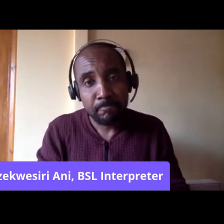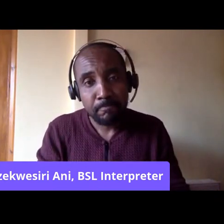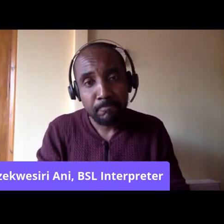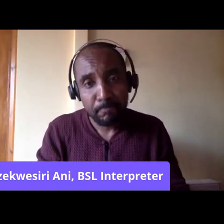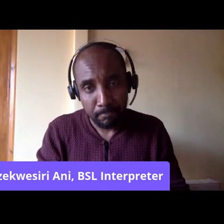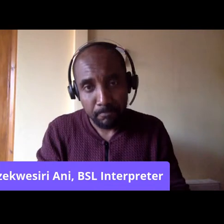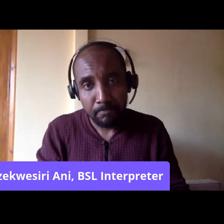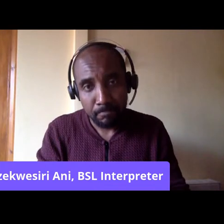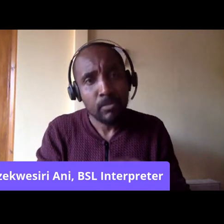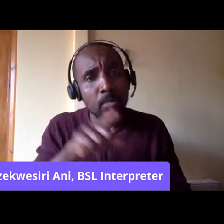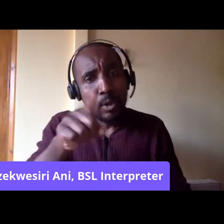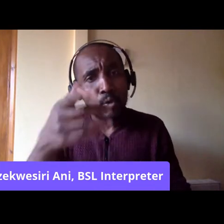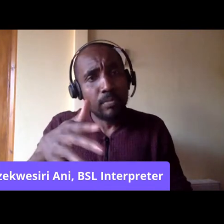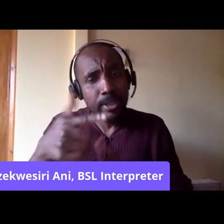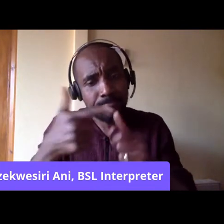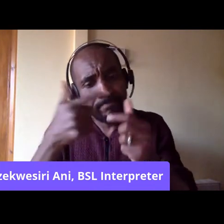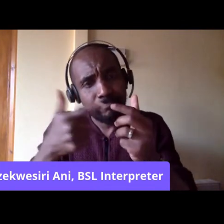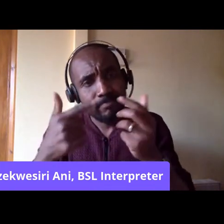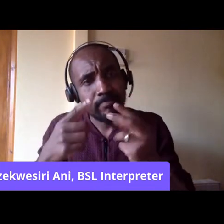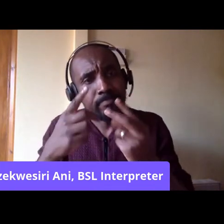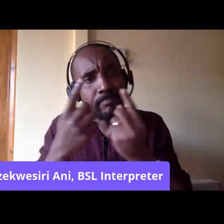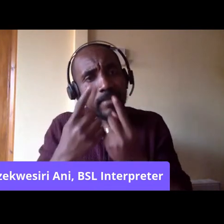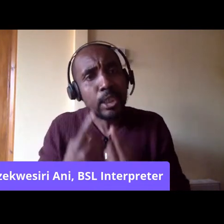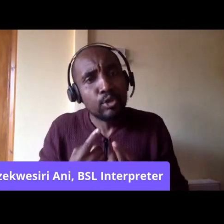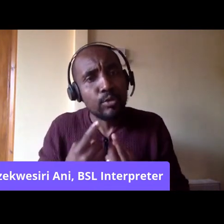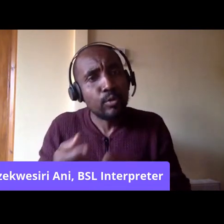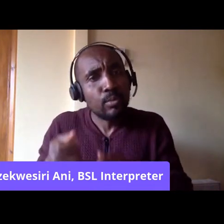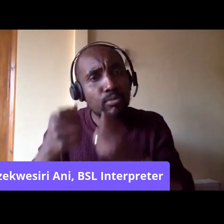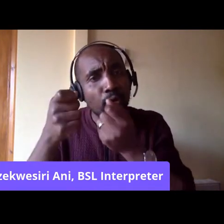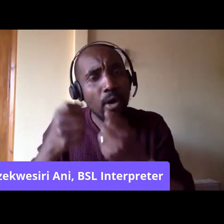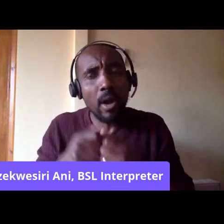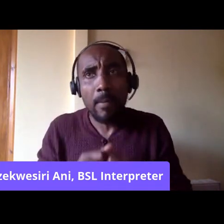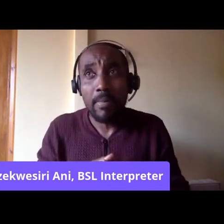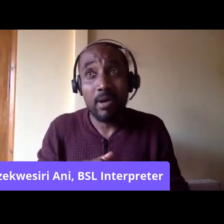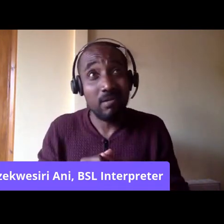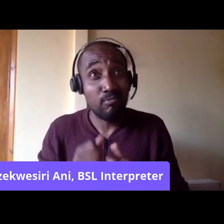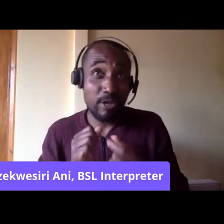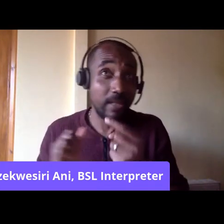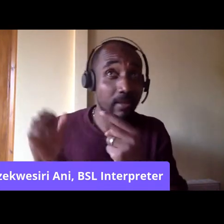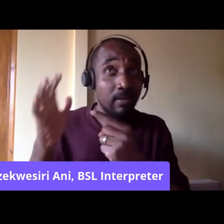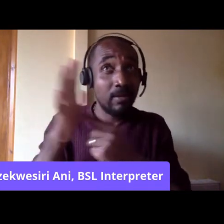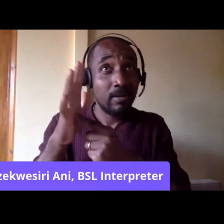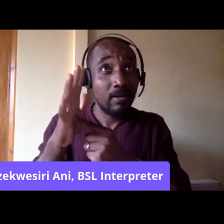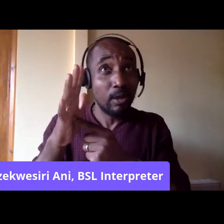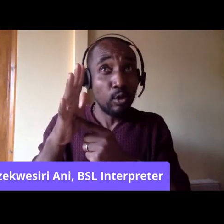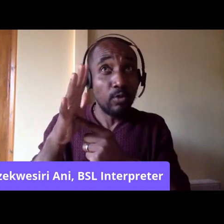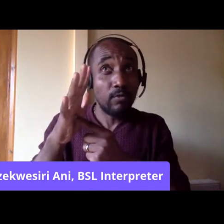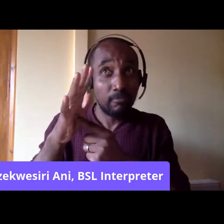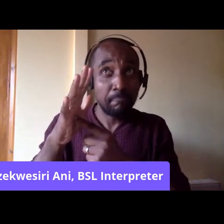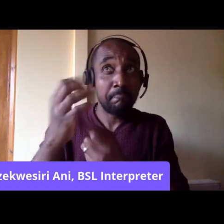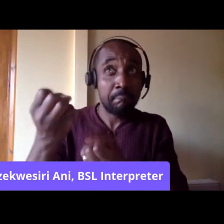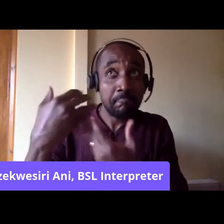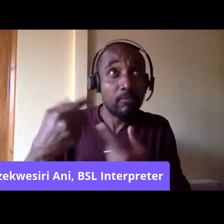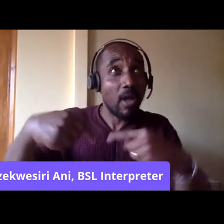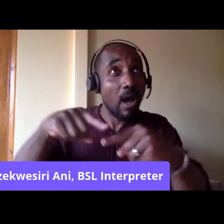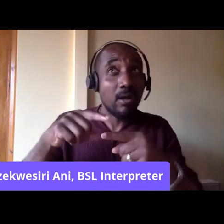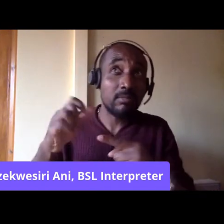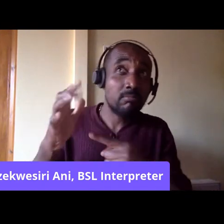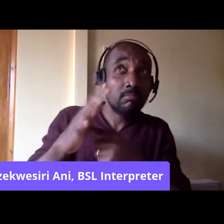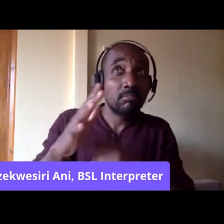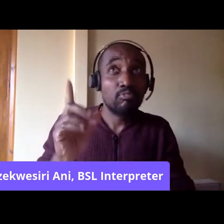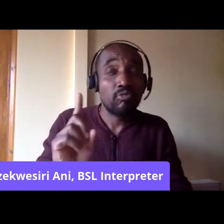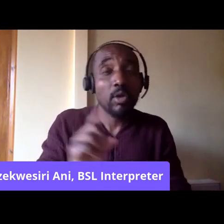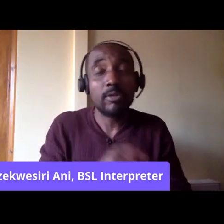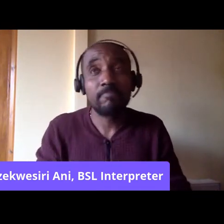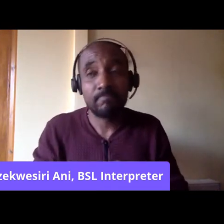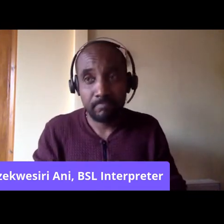a range of different issues. I'll leave what you have made us really sit up and think about. It really is about building